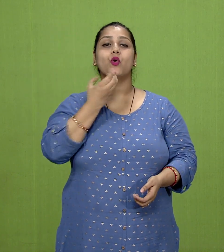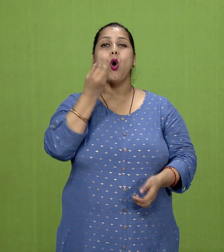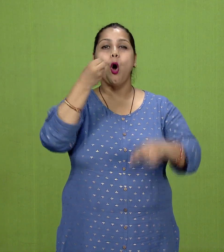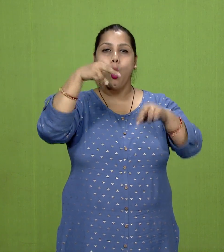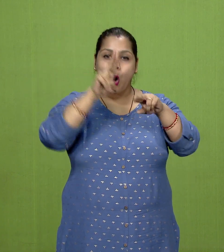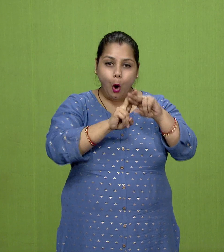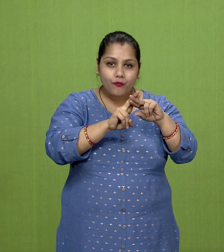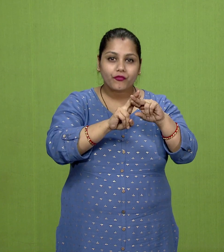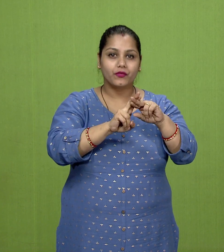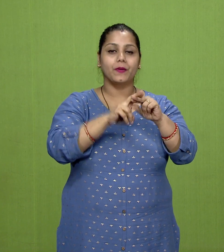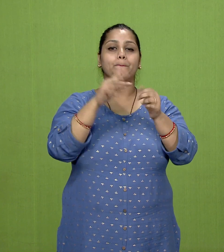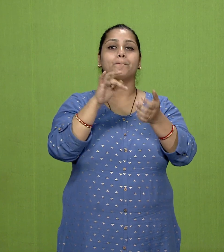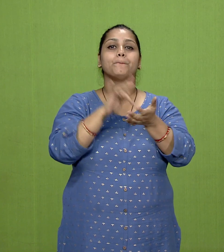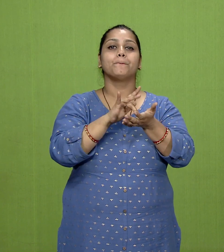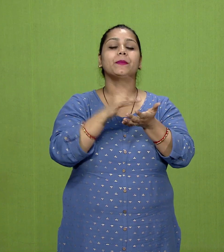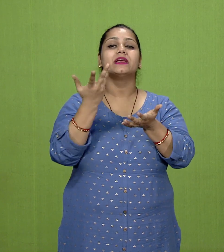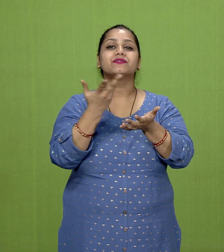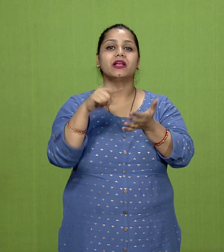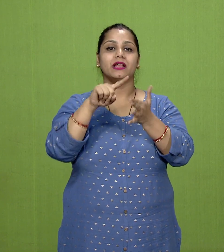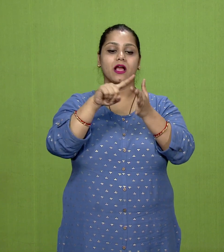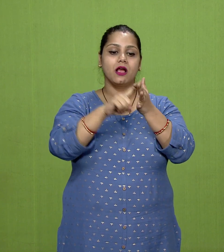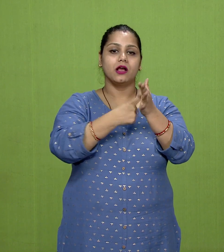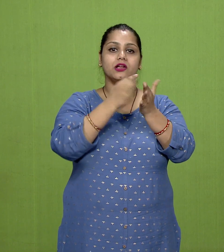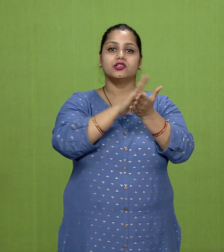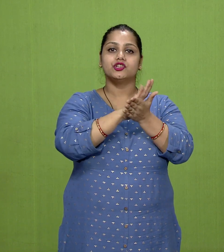Jatrika